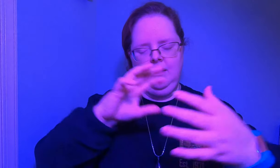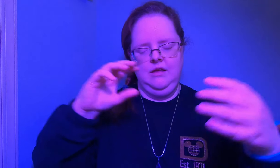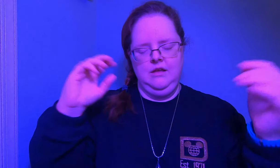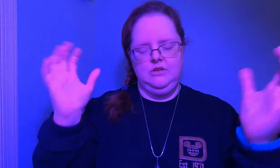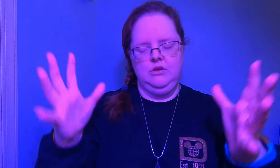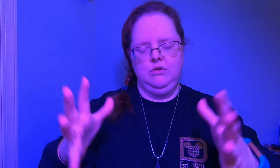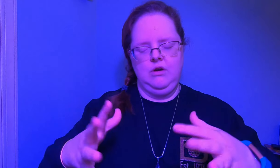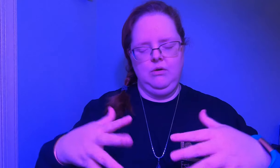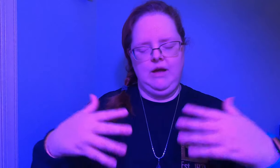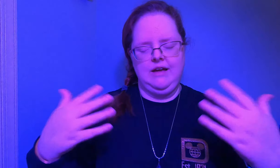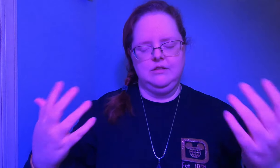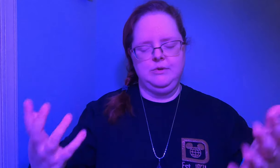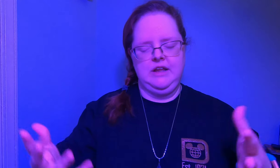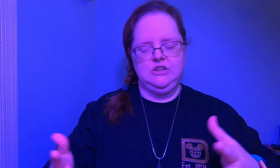to grow exponentially